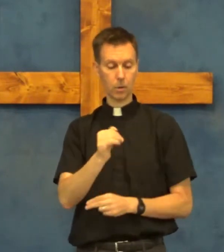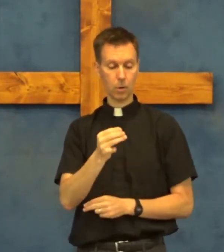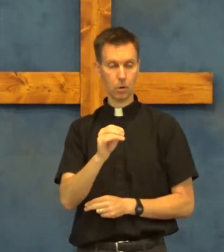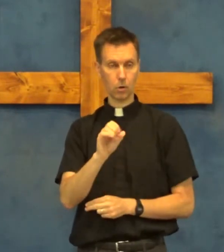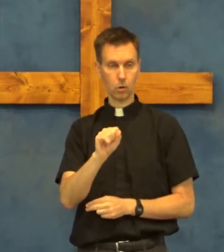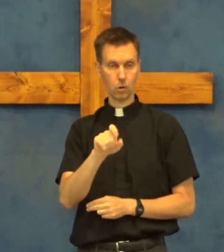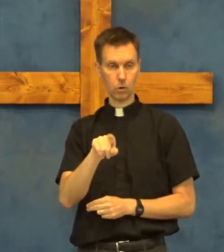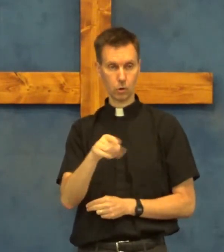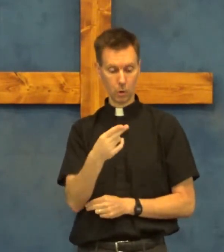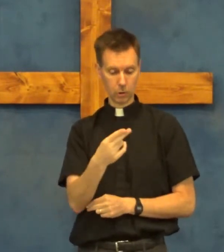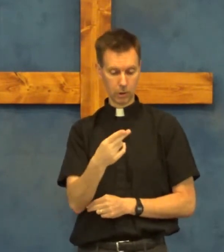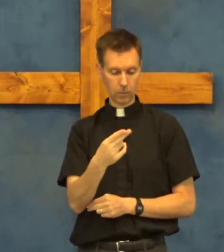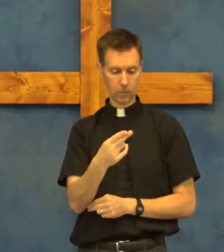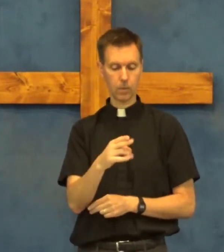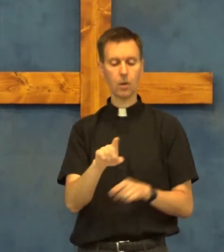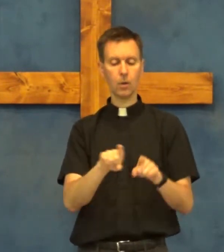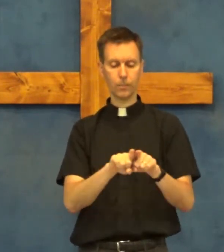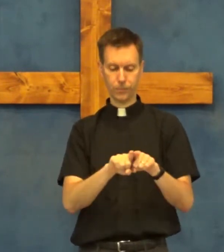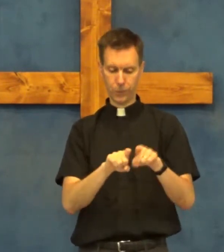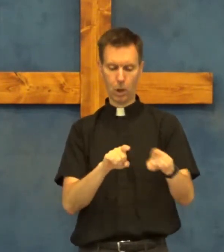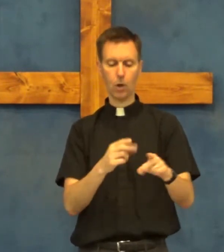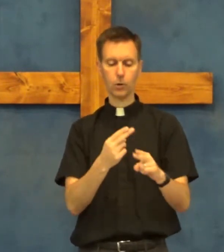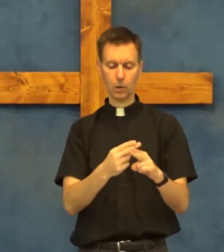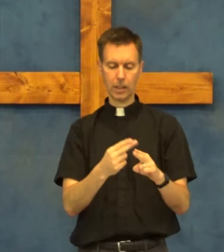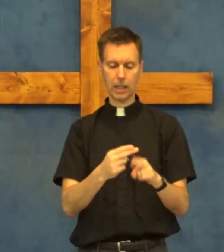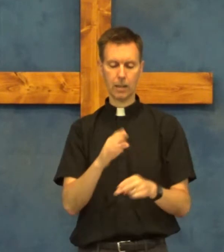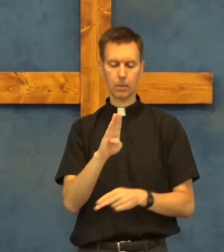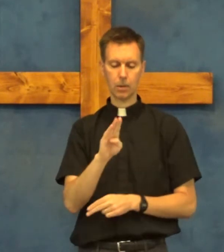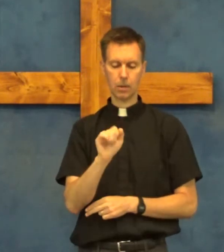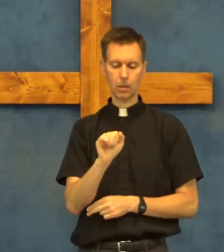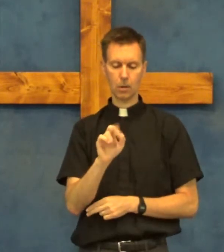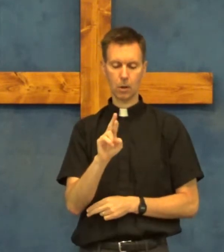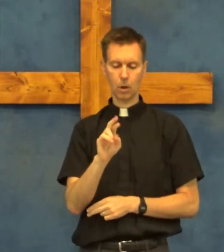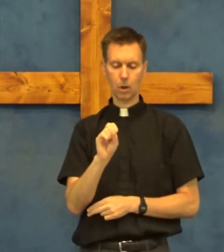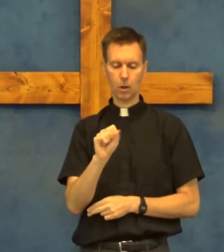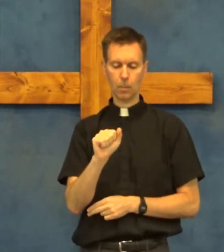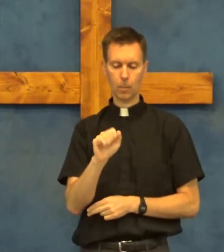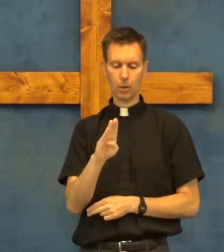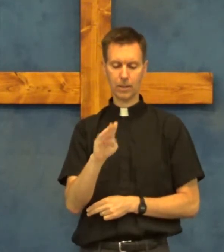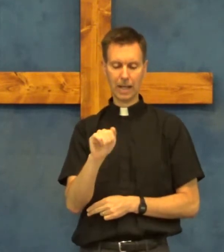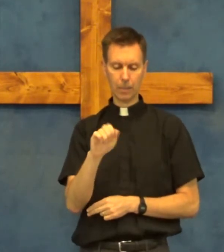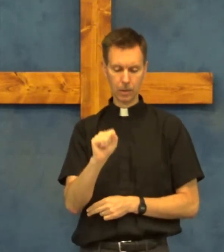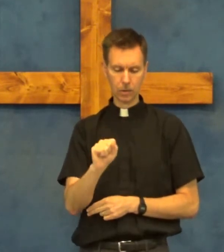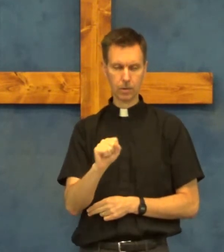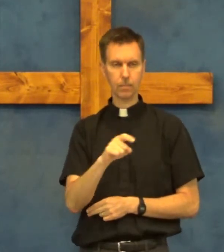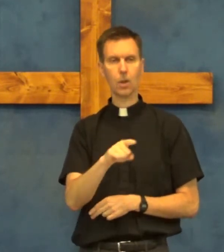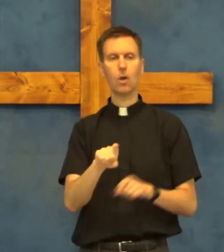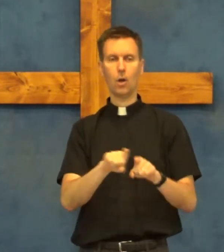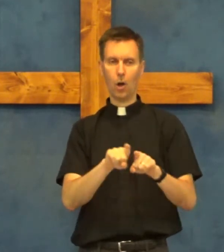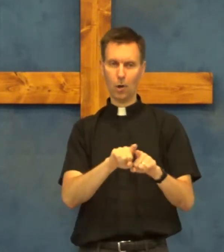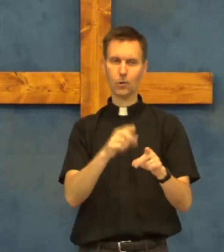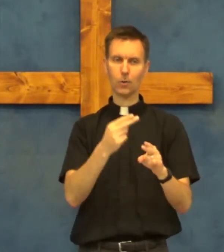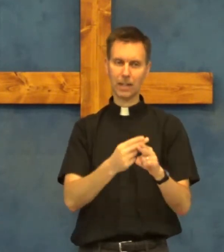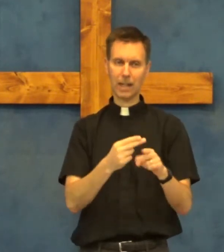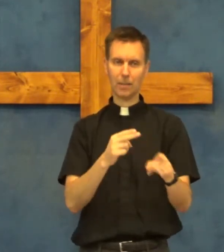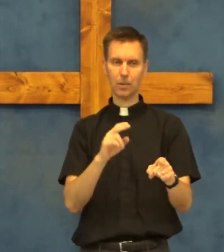joseph also named or sabbath also named